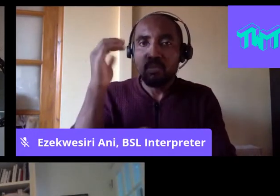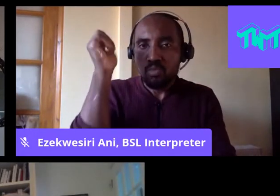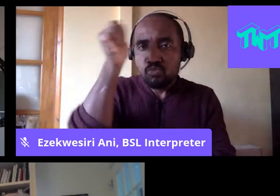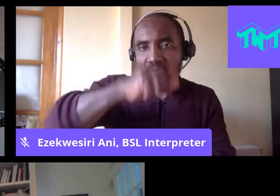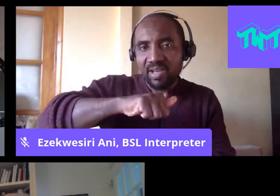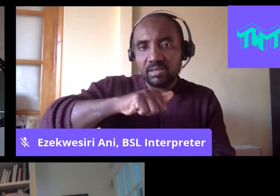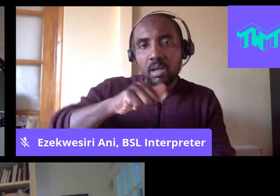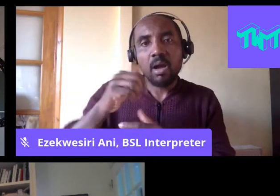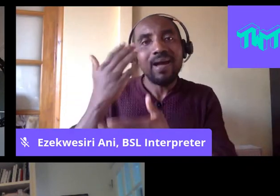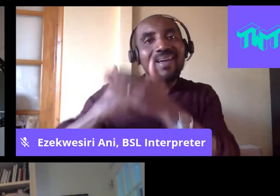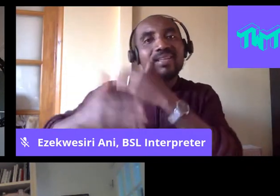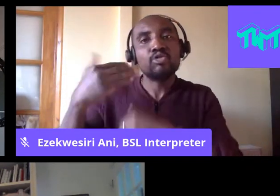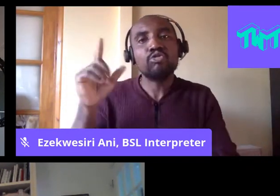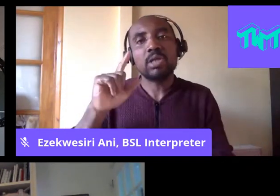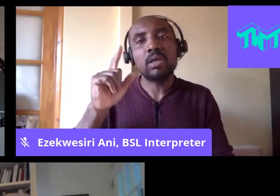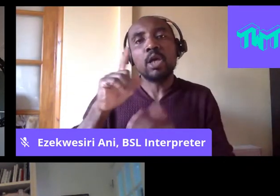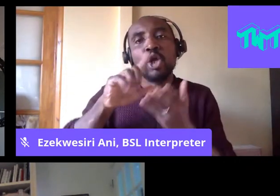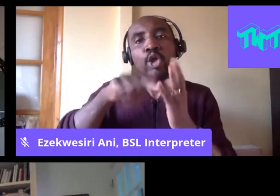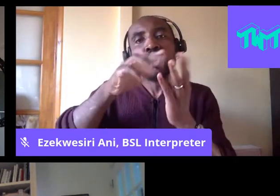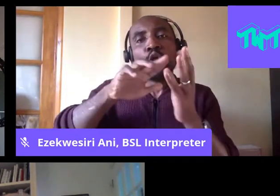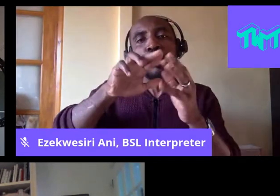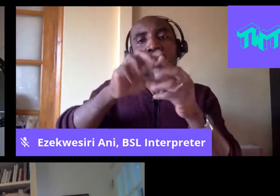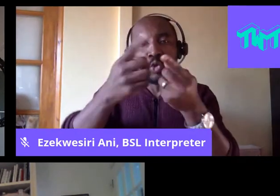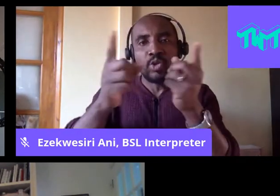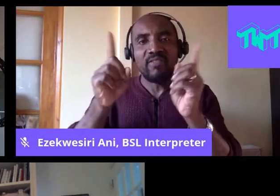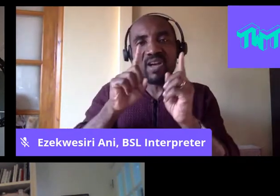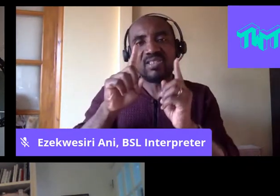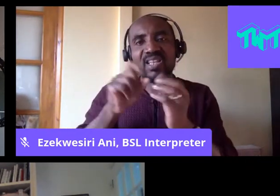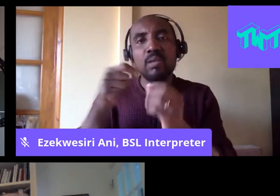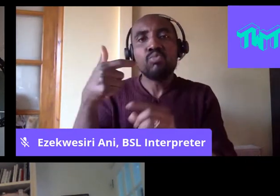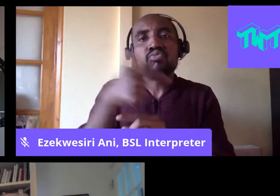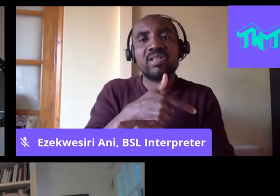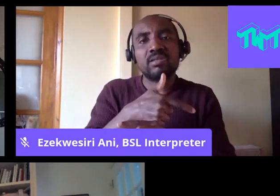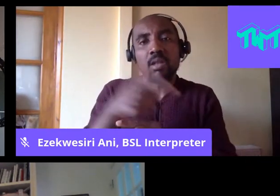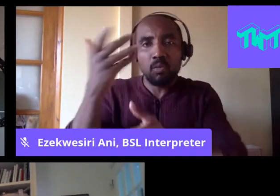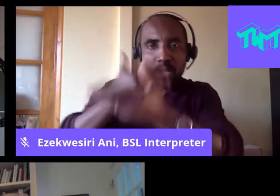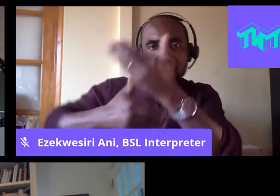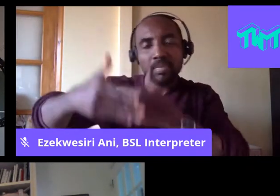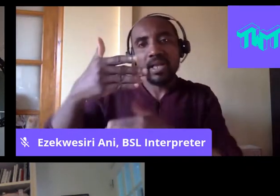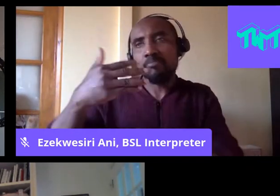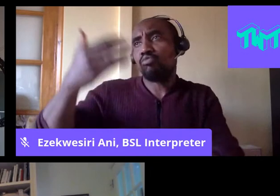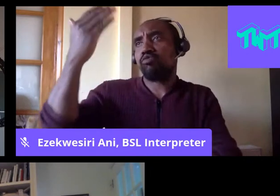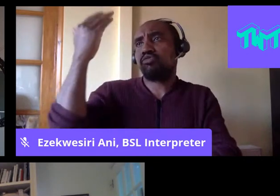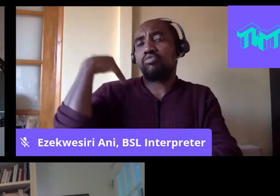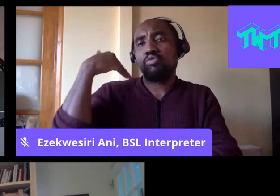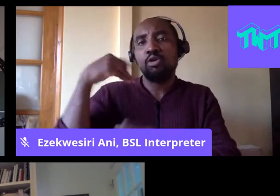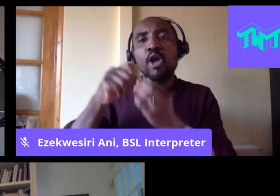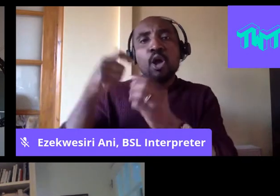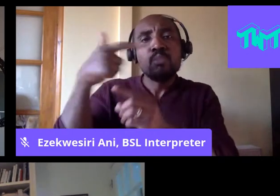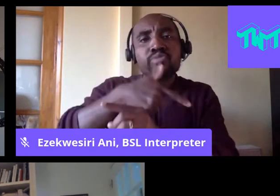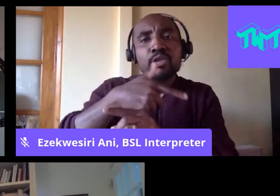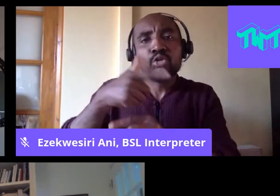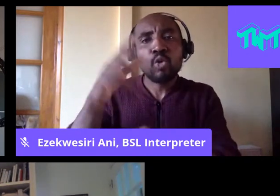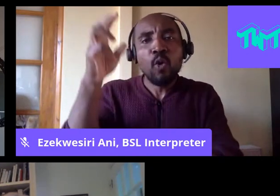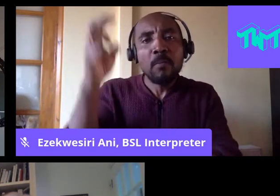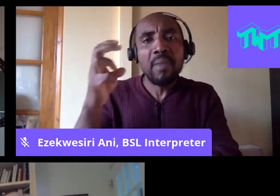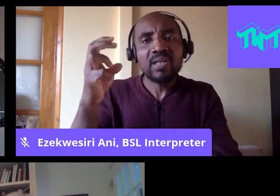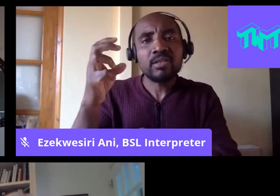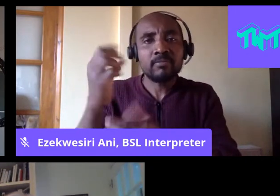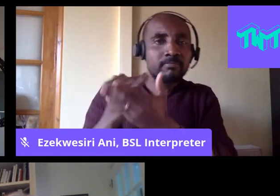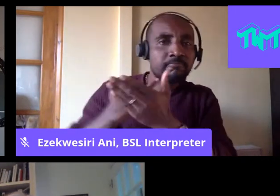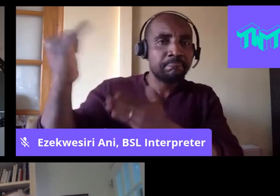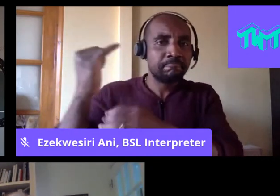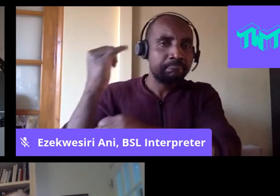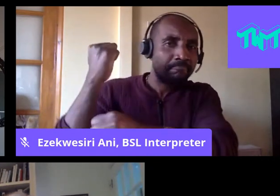of Bristol. And she's going to be talking to us about the Bristol bus boycott. Now, anyone that's an organiser or an activist